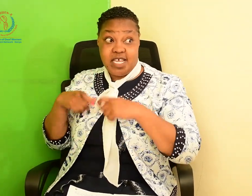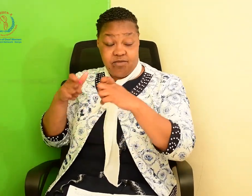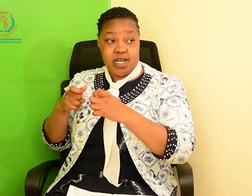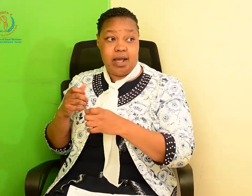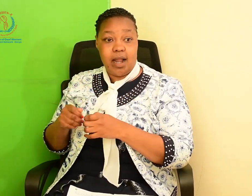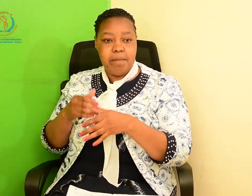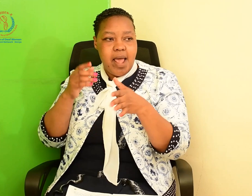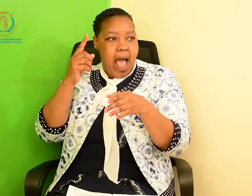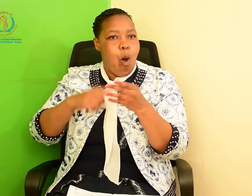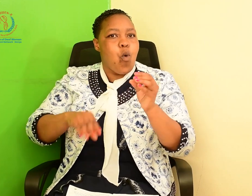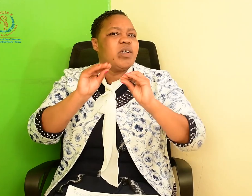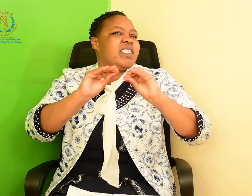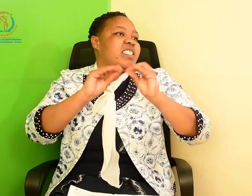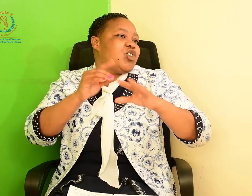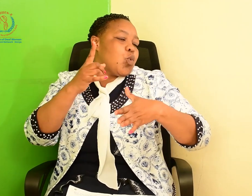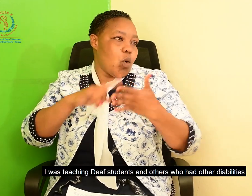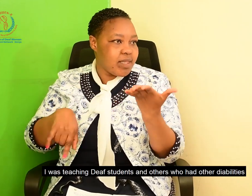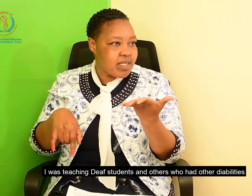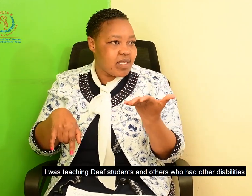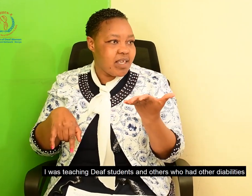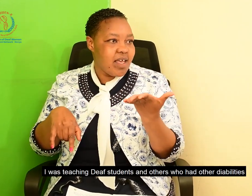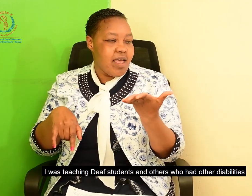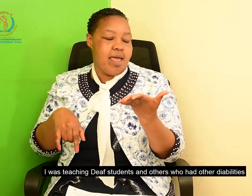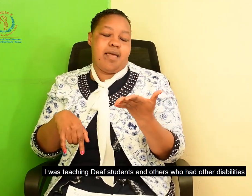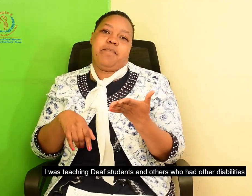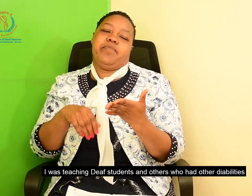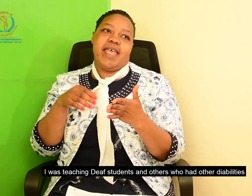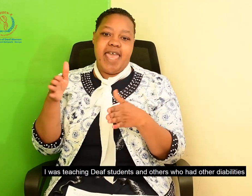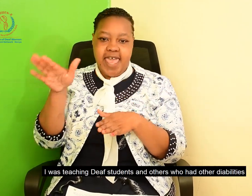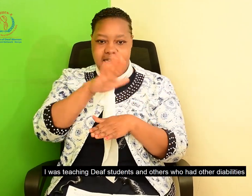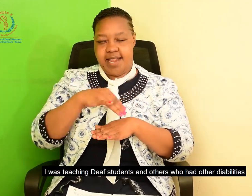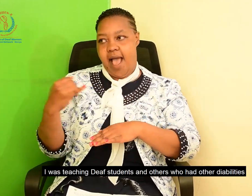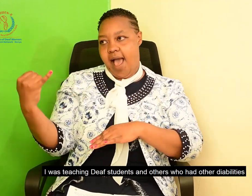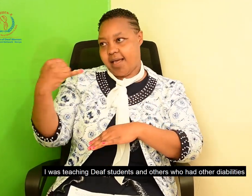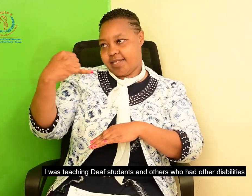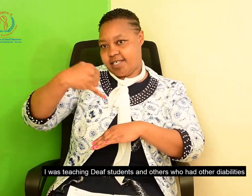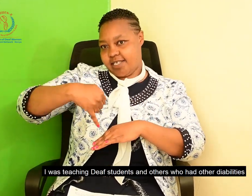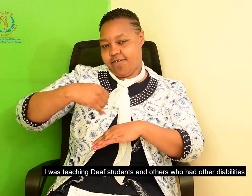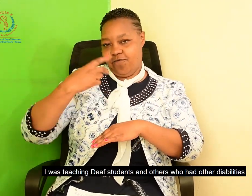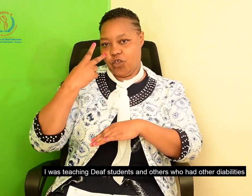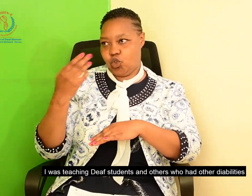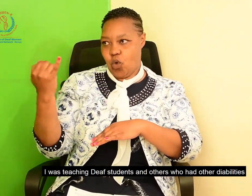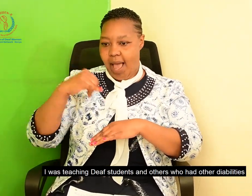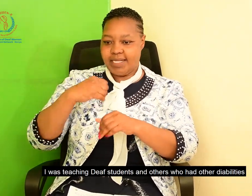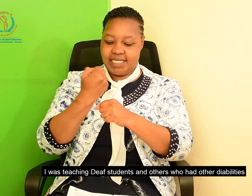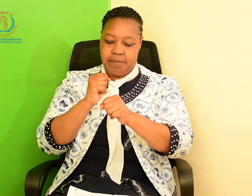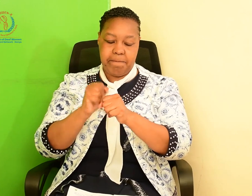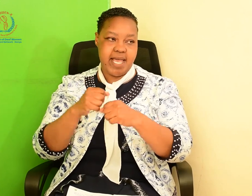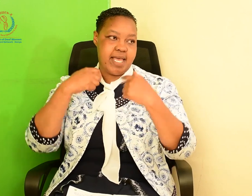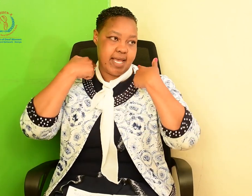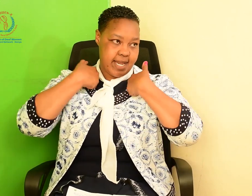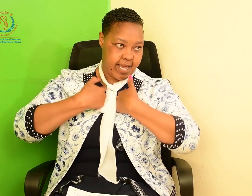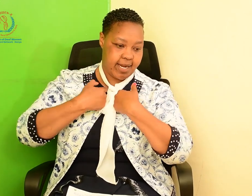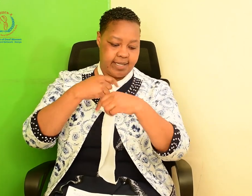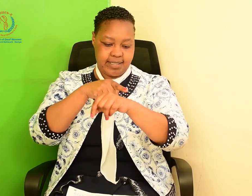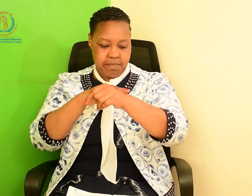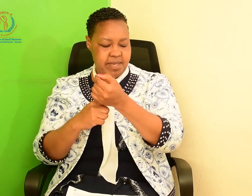students who were deaf and the students who had other disabilities including deaf. I would